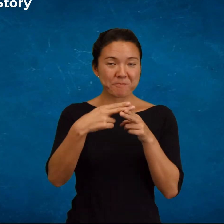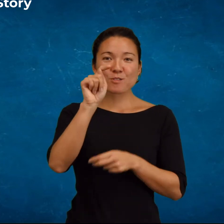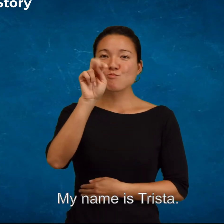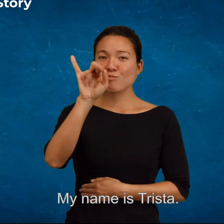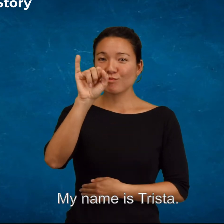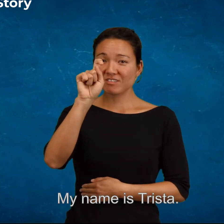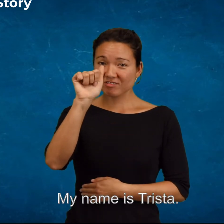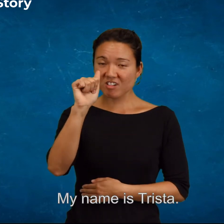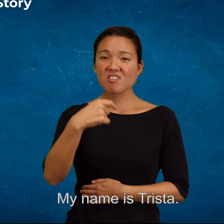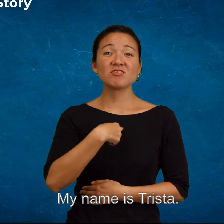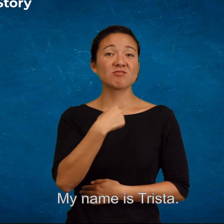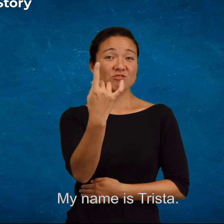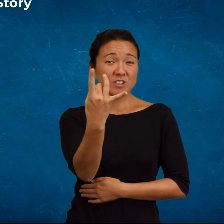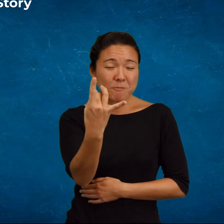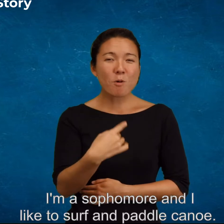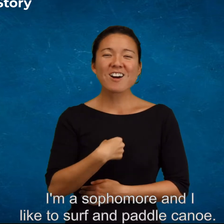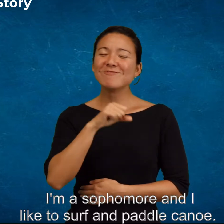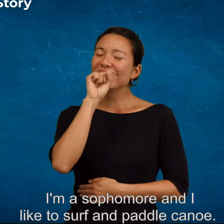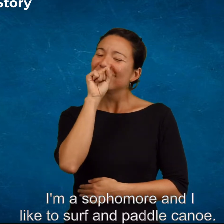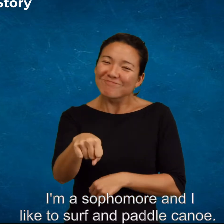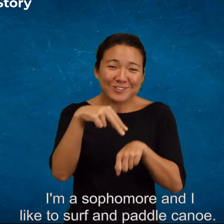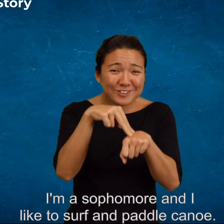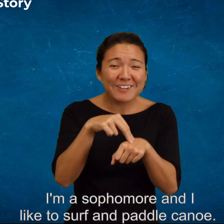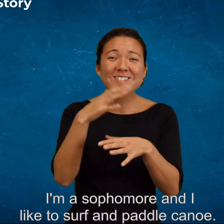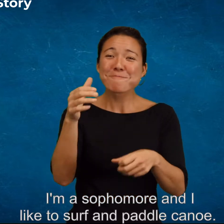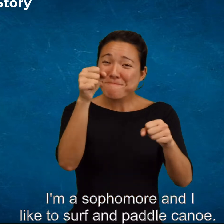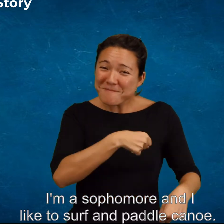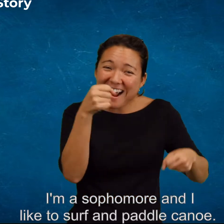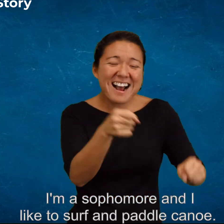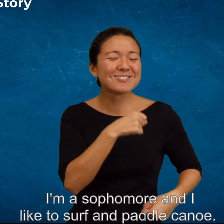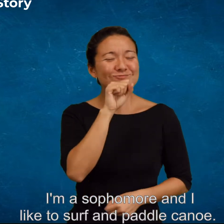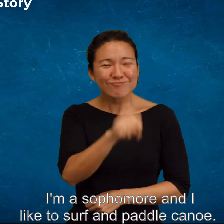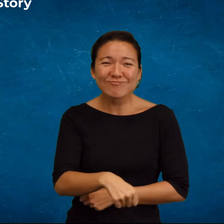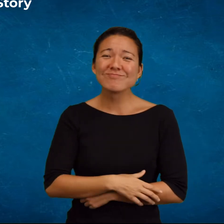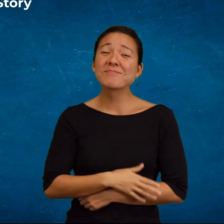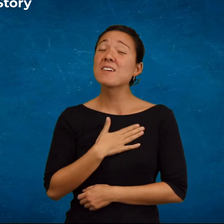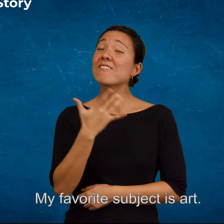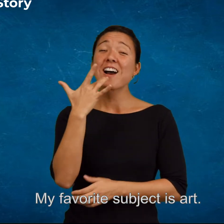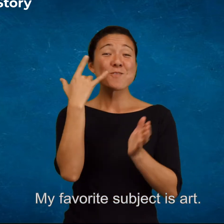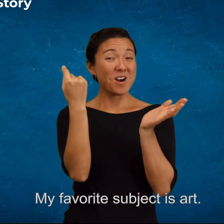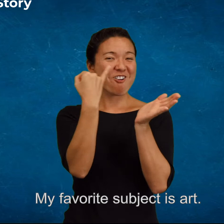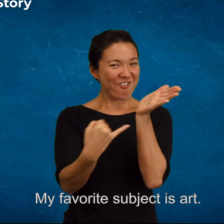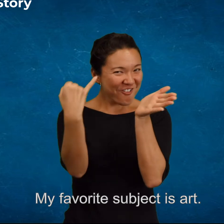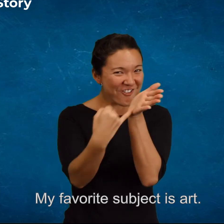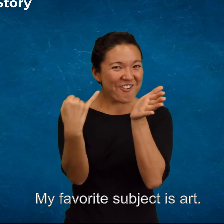My name is Trista. I'm a sophomore and I like to surf and paddle canoe. My favorite subject is art.